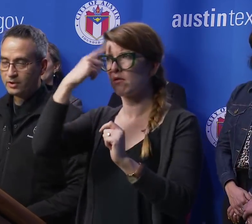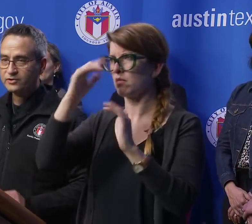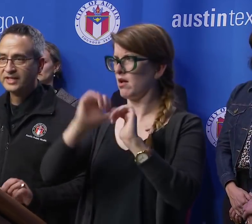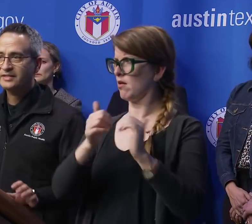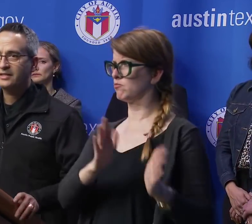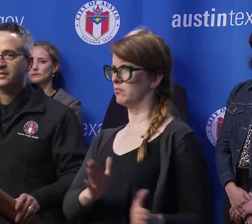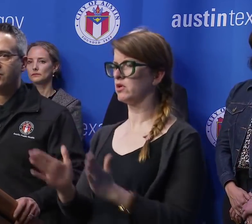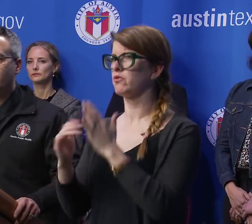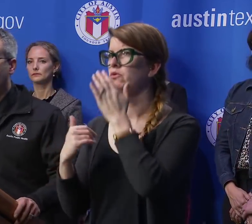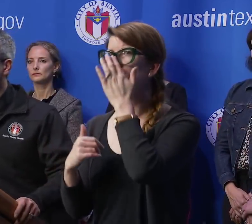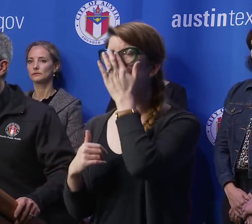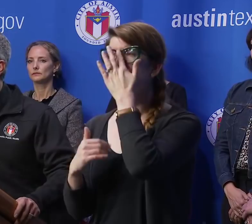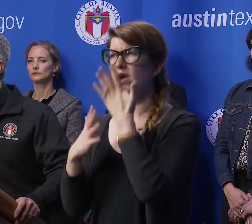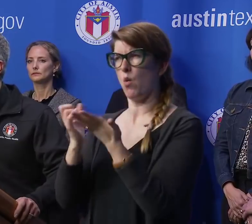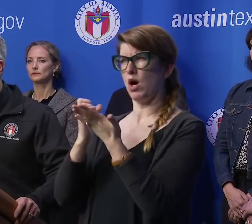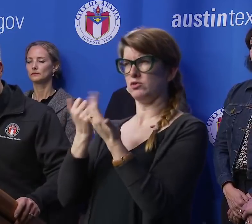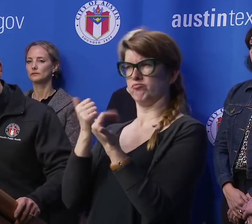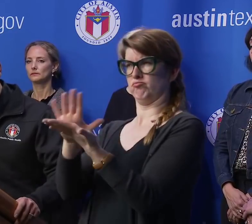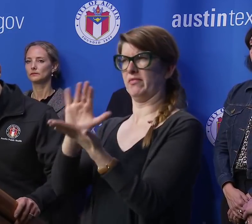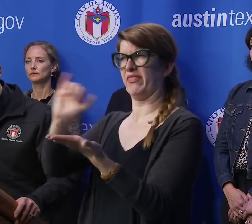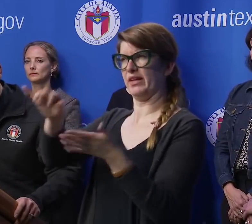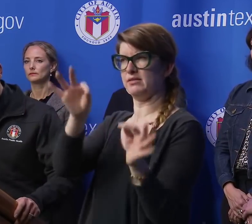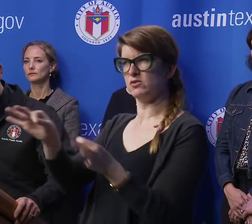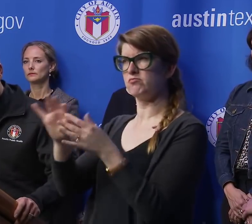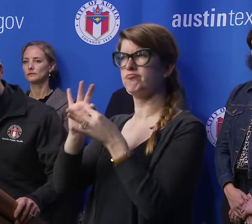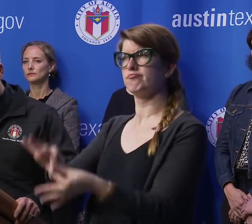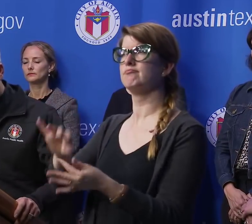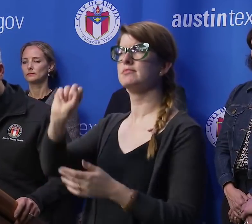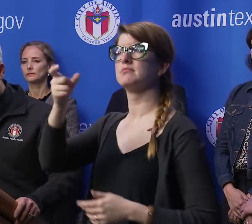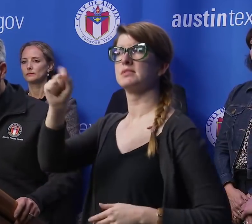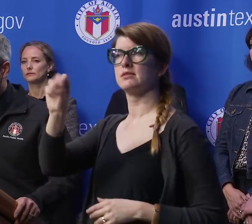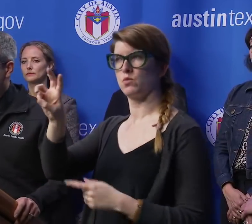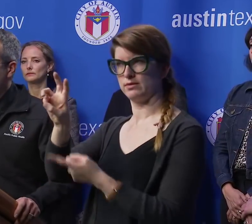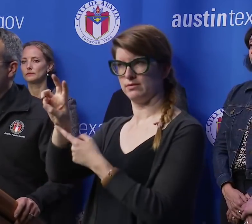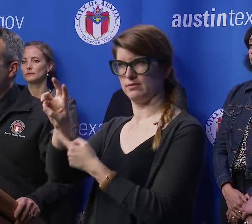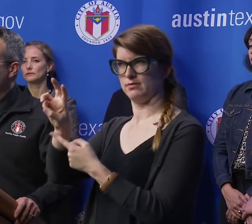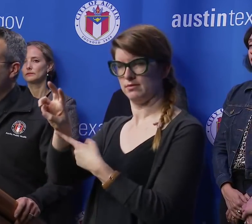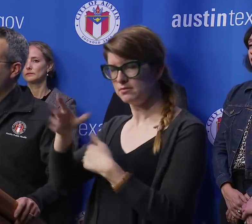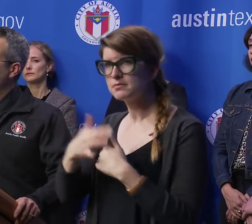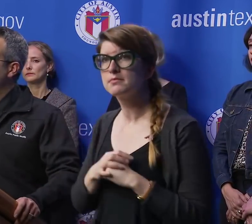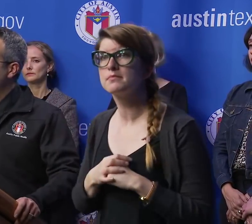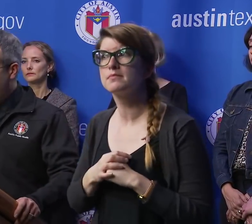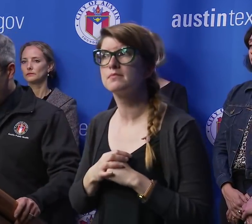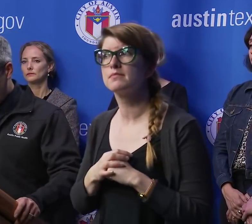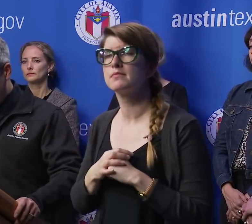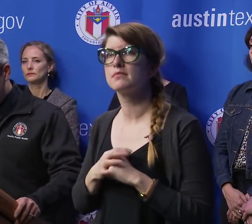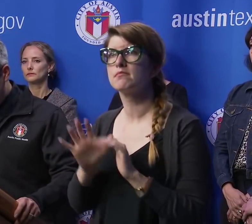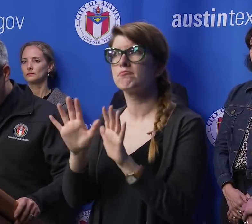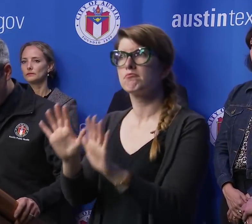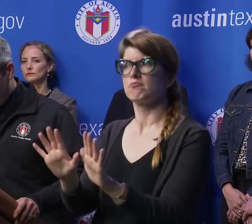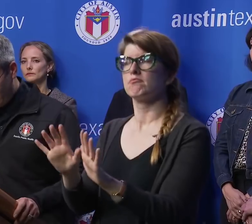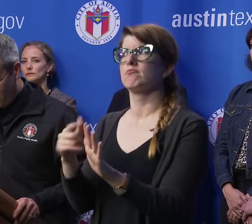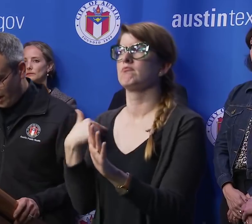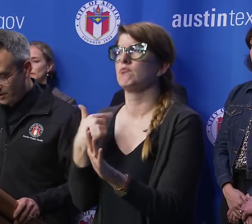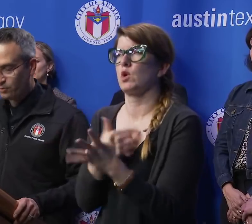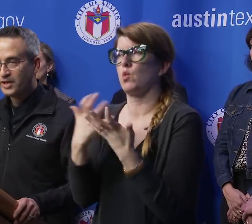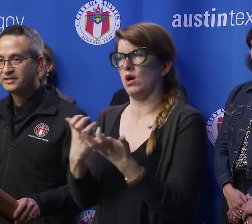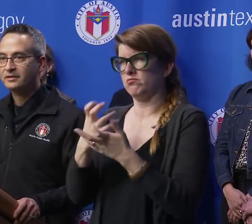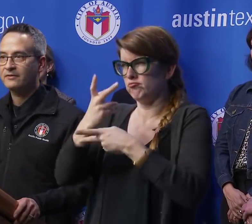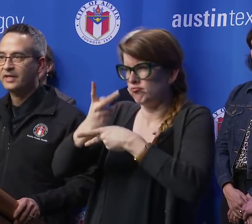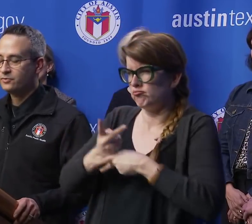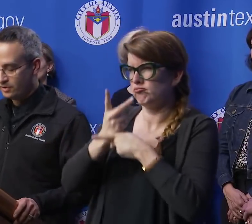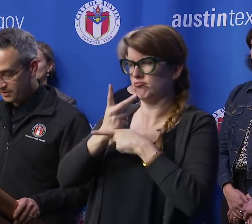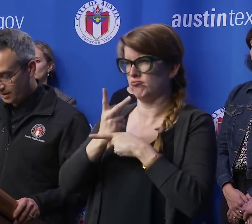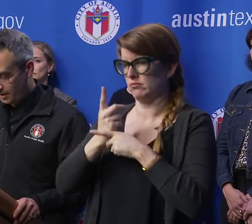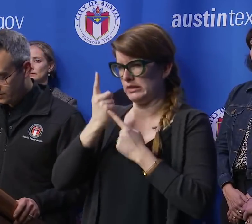I want to address the decision regarding South by Southwest. This is an effort to carefully consider and weigh the